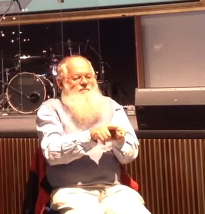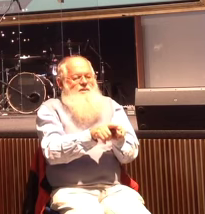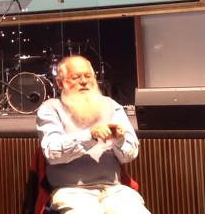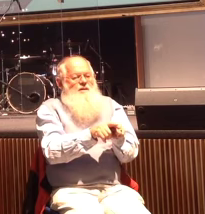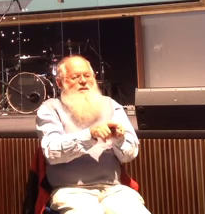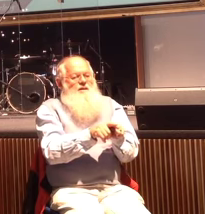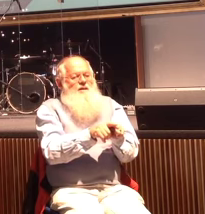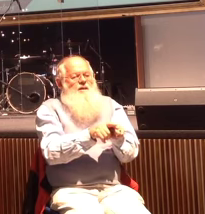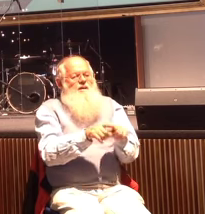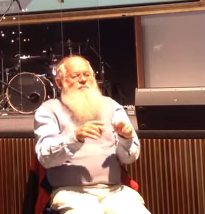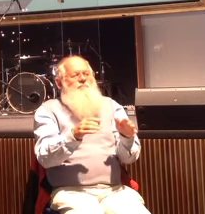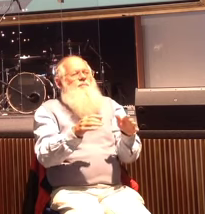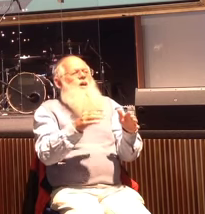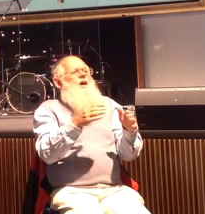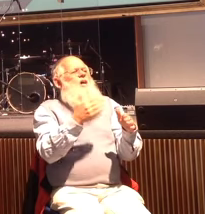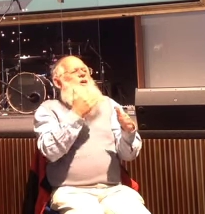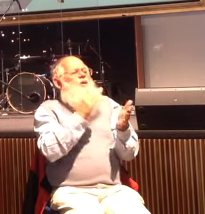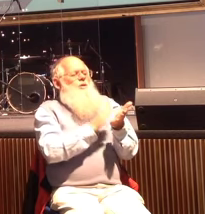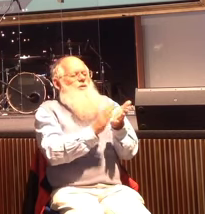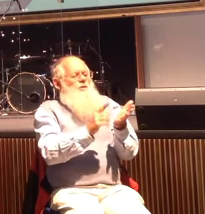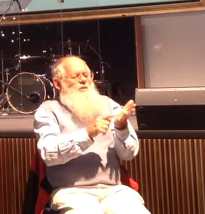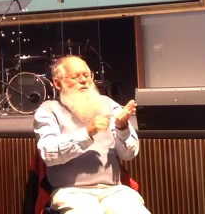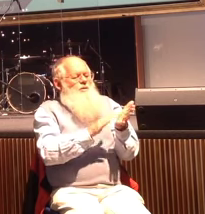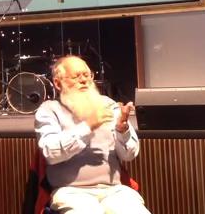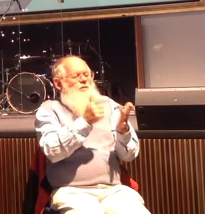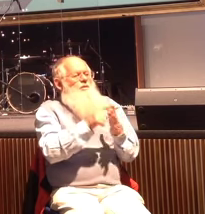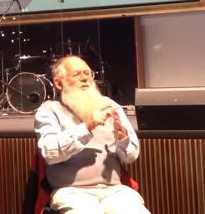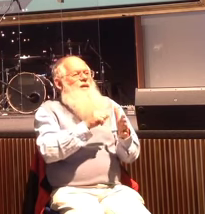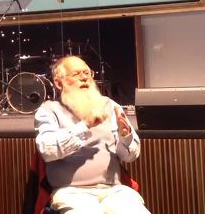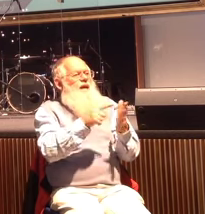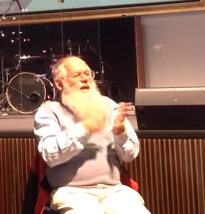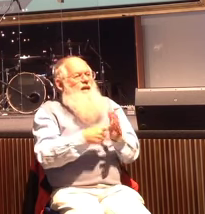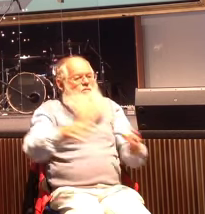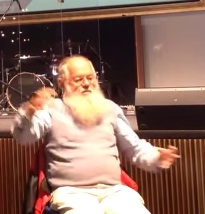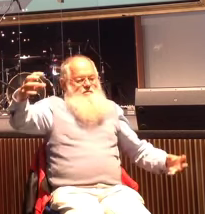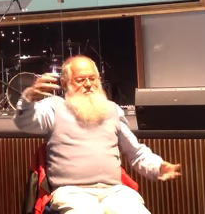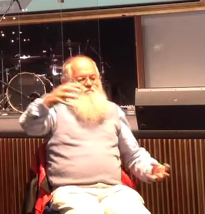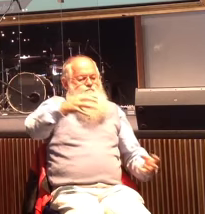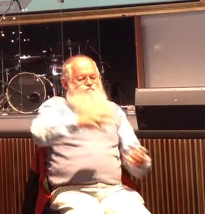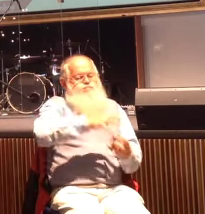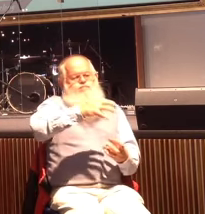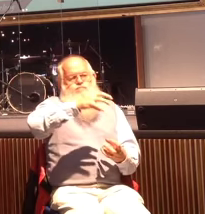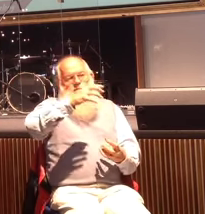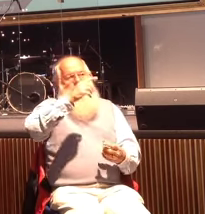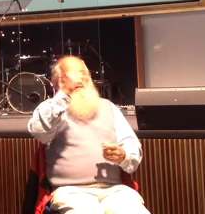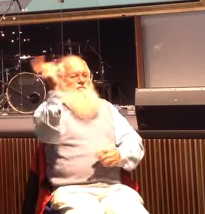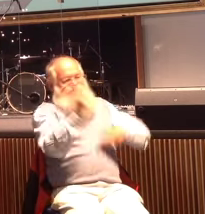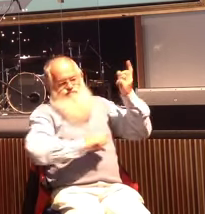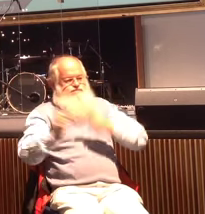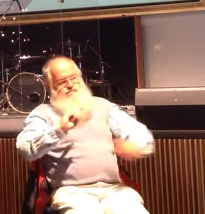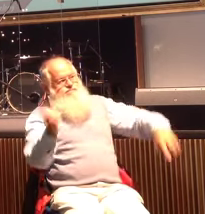come together, it has a violent result. Because of the changing atmospheres collided, storms come out of nowhere.